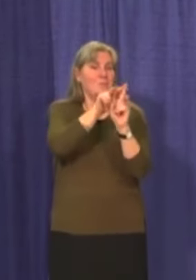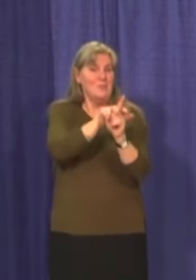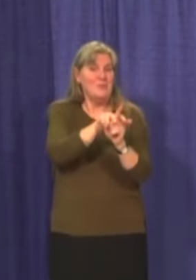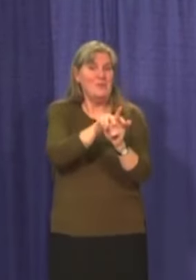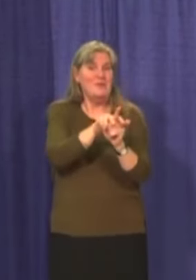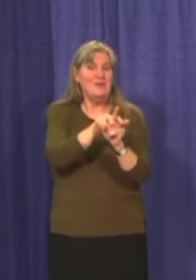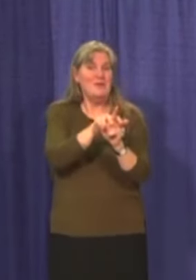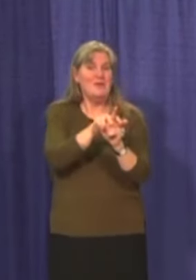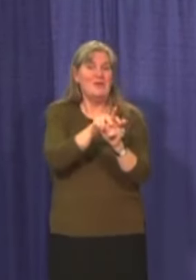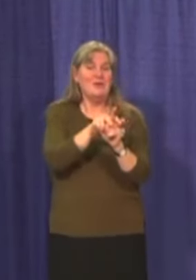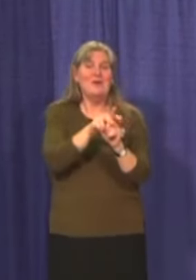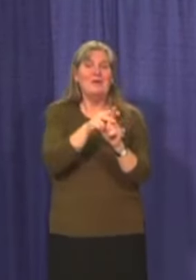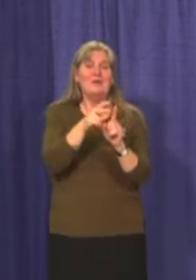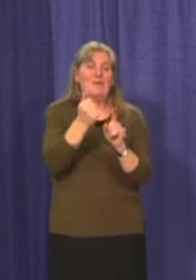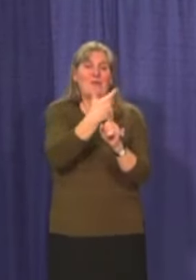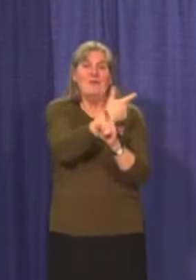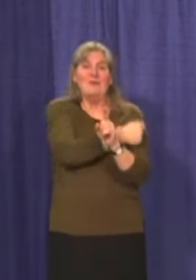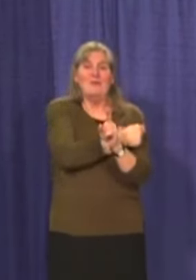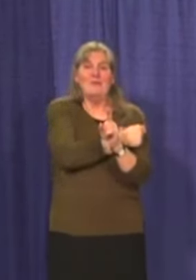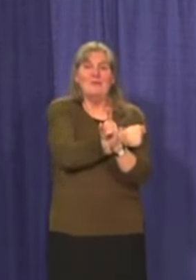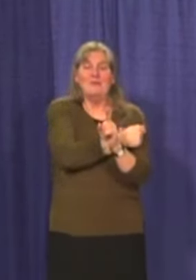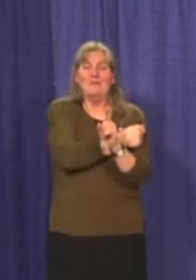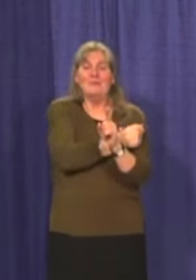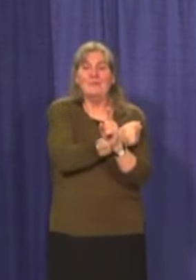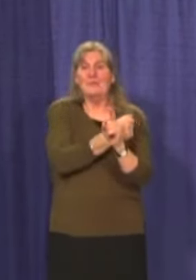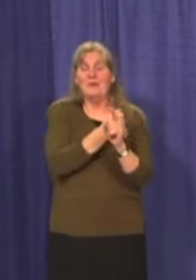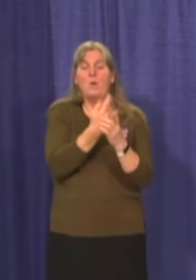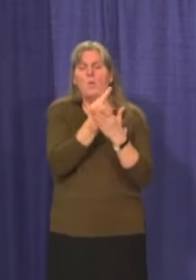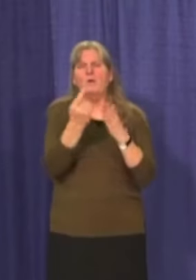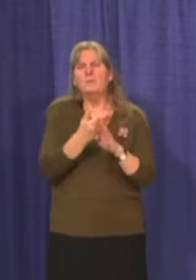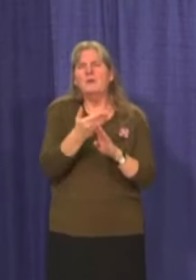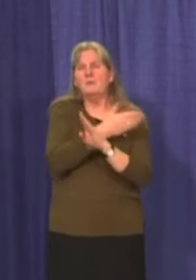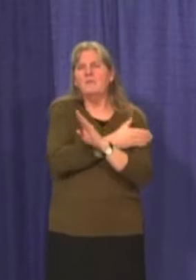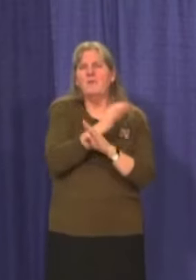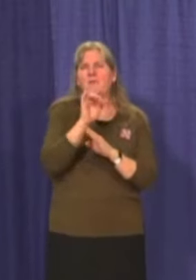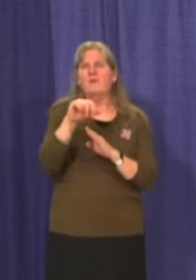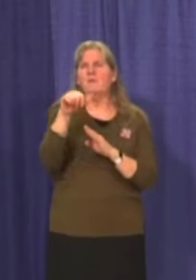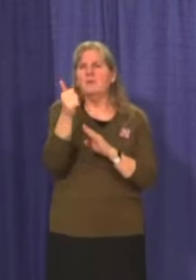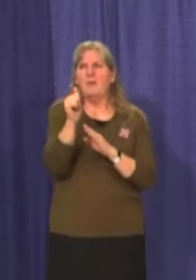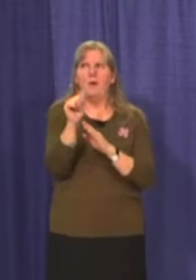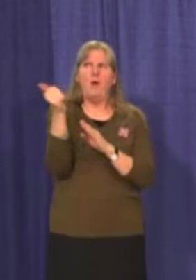a time slot for immunization, beginning a week prior to February 10th.